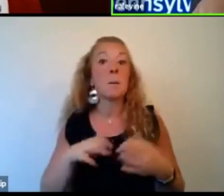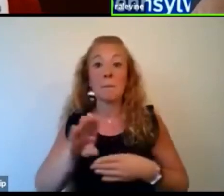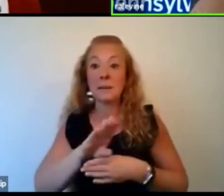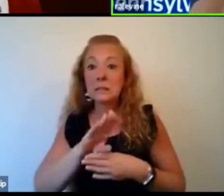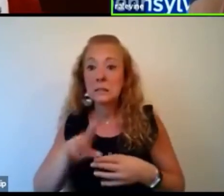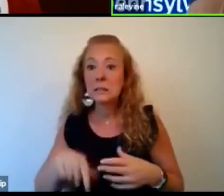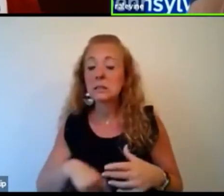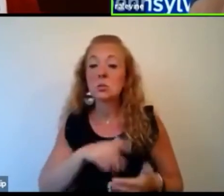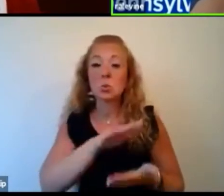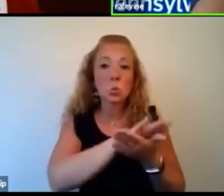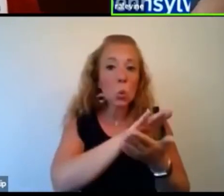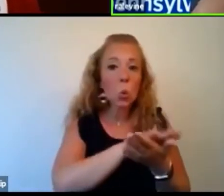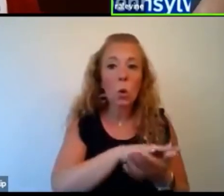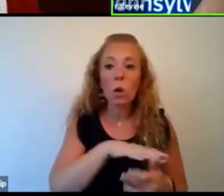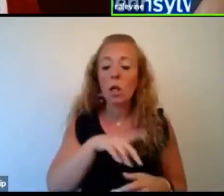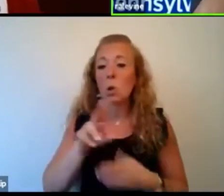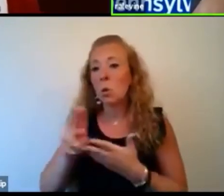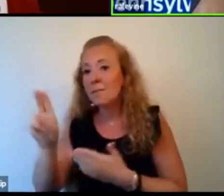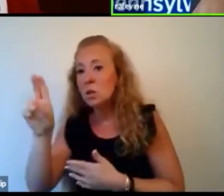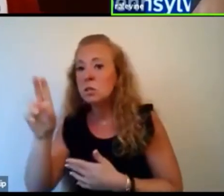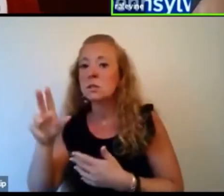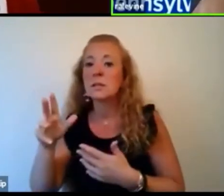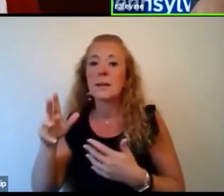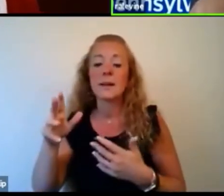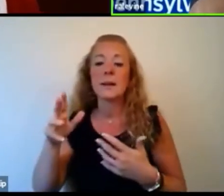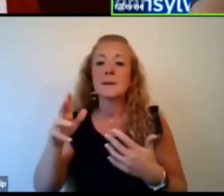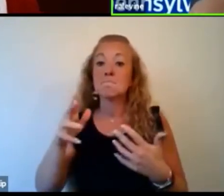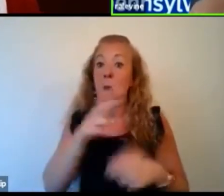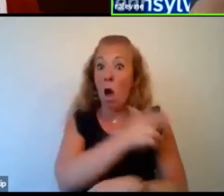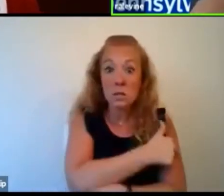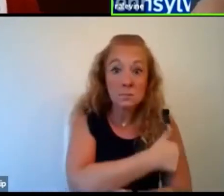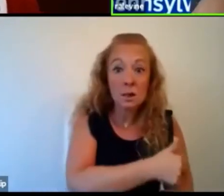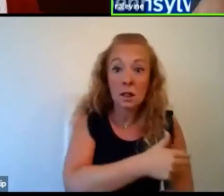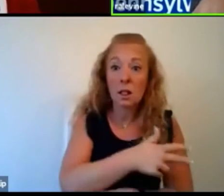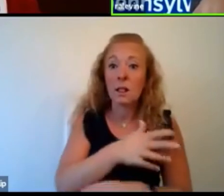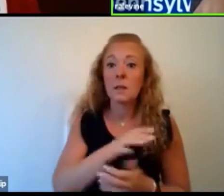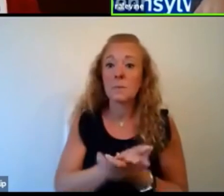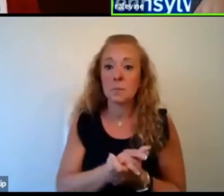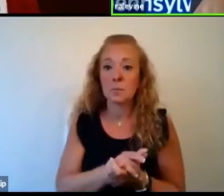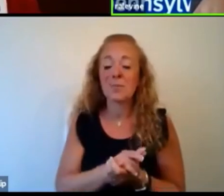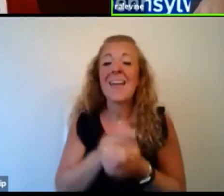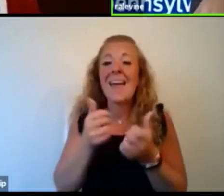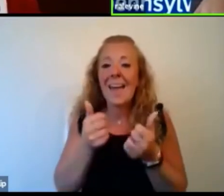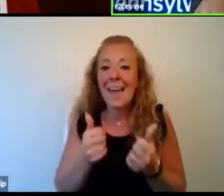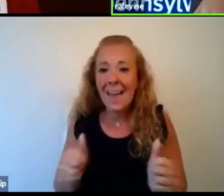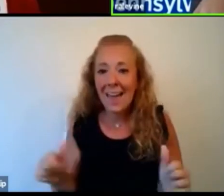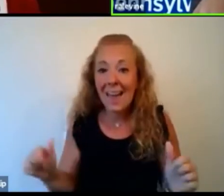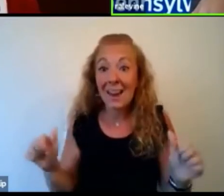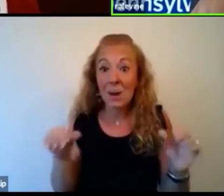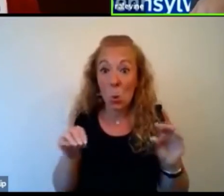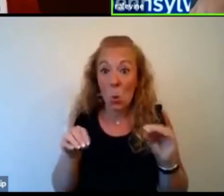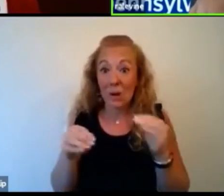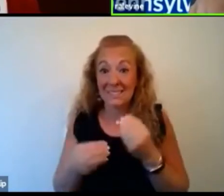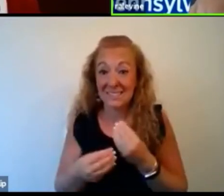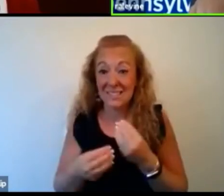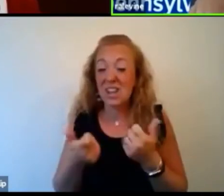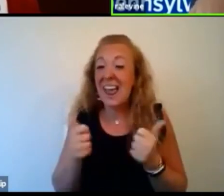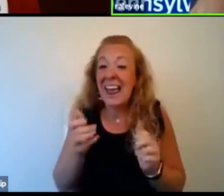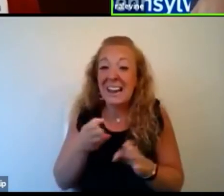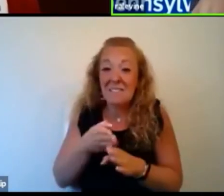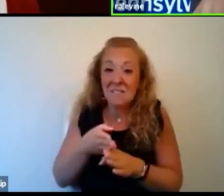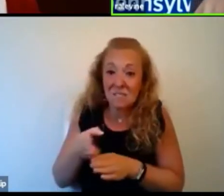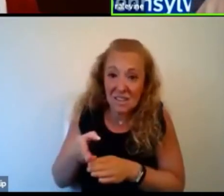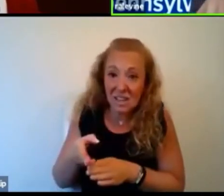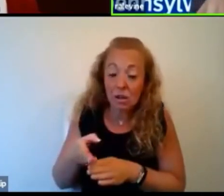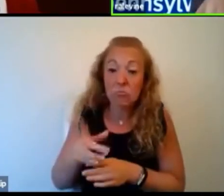whether it's in a school, whether it's in a university, whether it's in a hospital, any organization or, or a field such